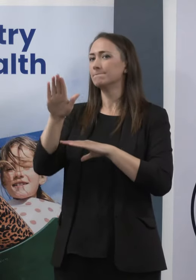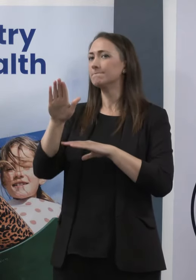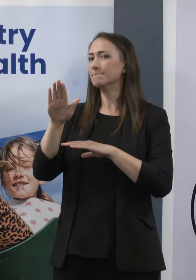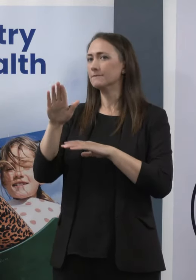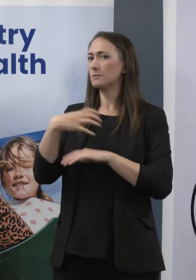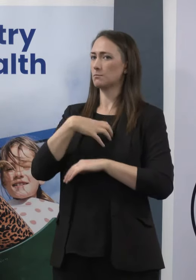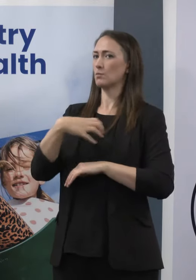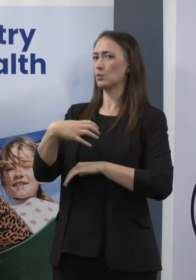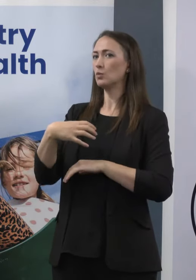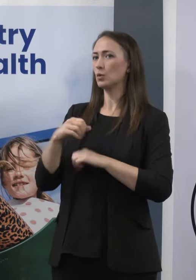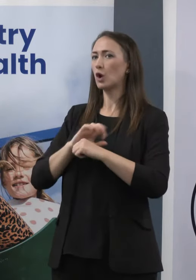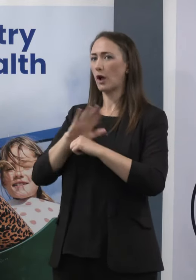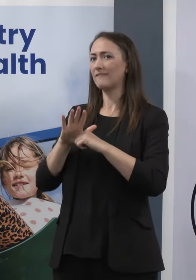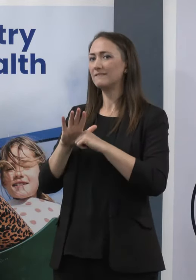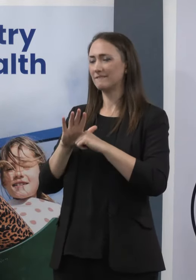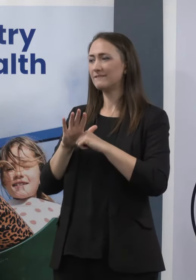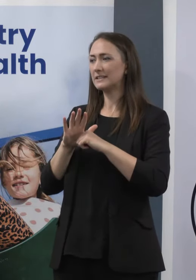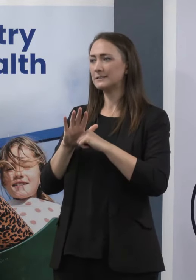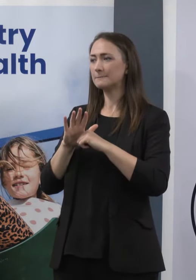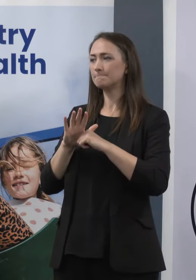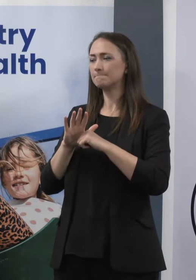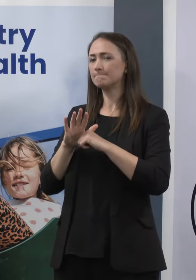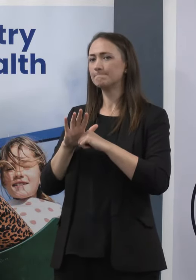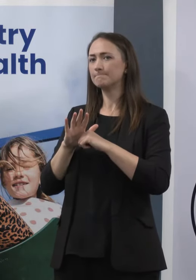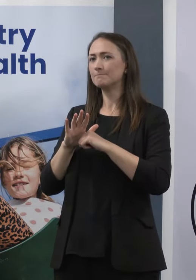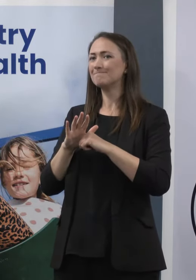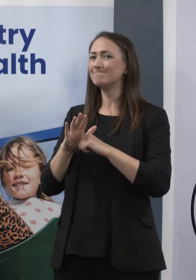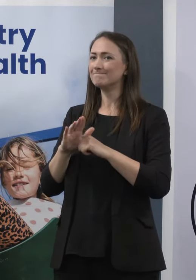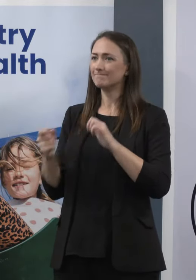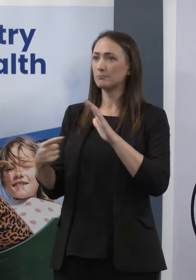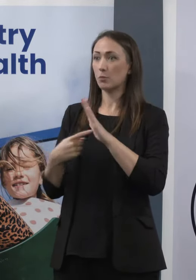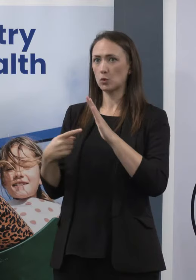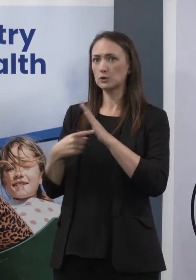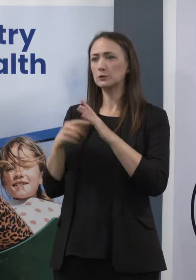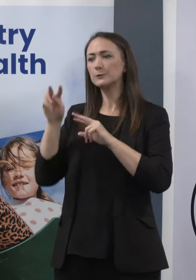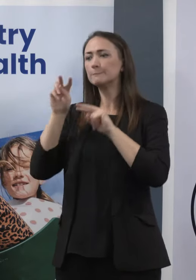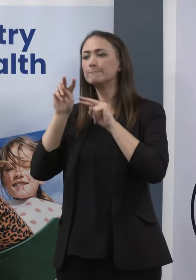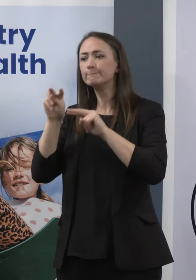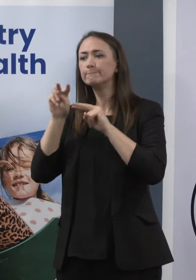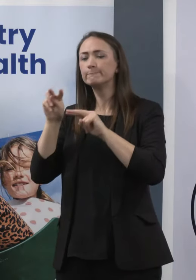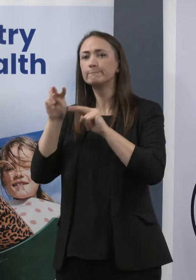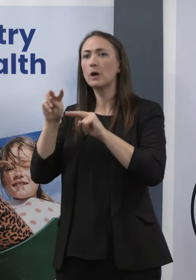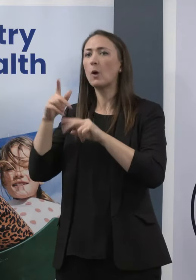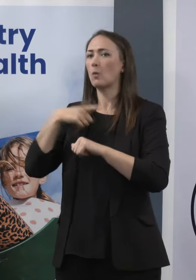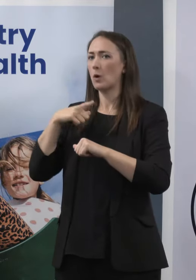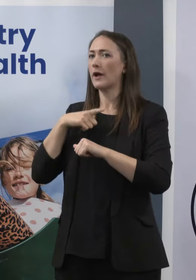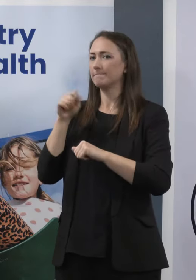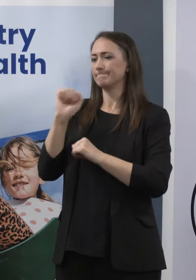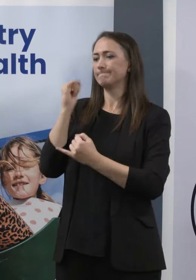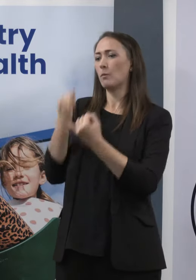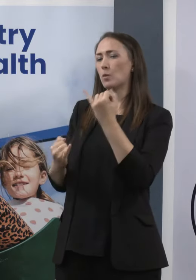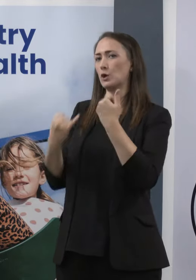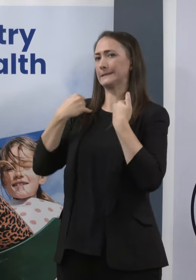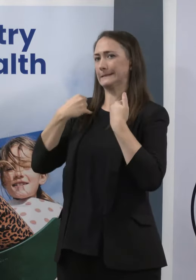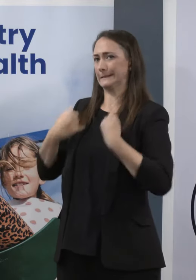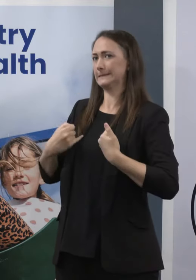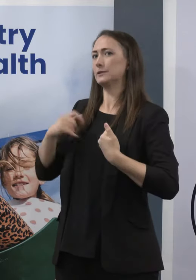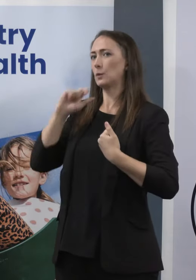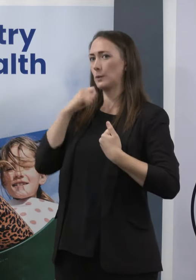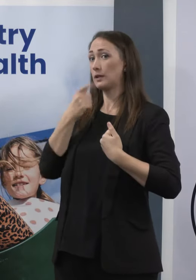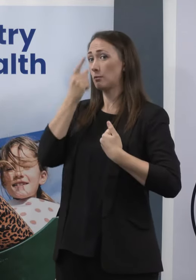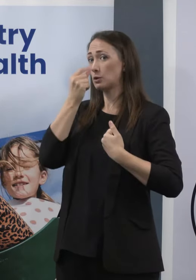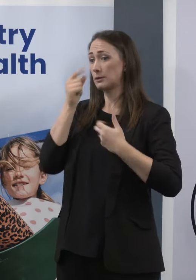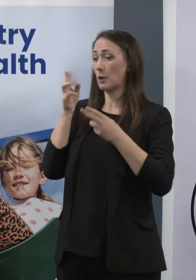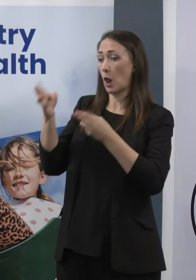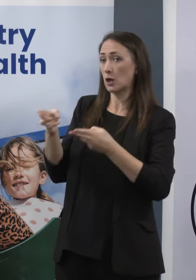And that's important because we know that our older people are more likely to have a severe infection and more likely to be hospitalised or